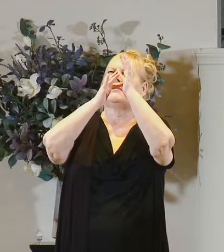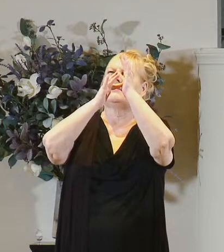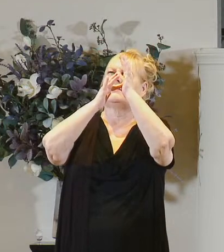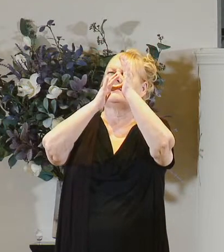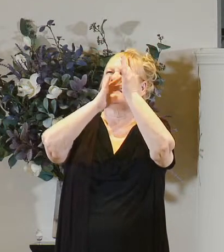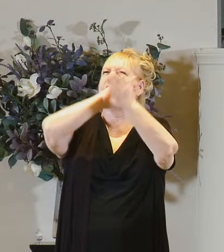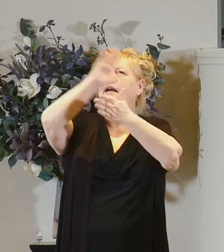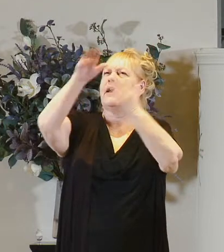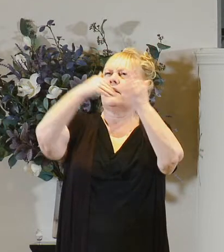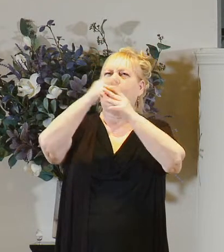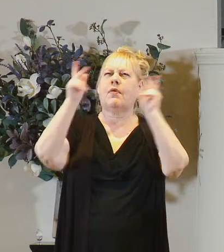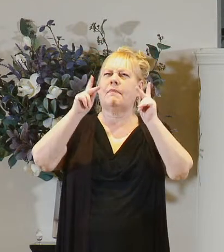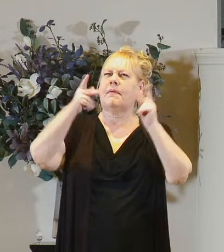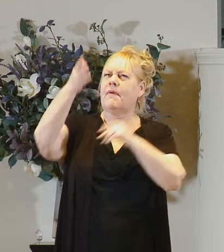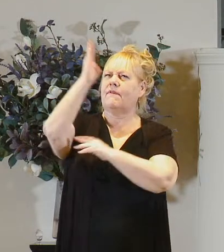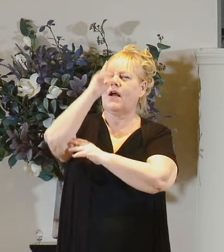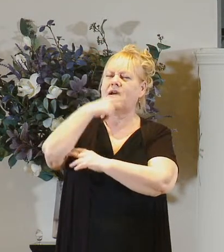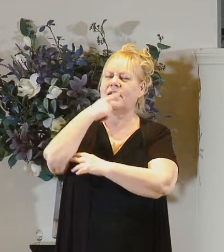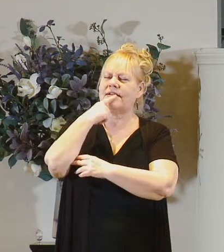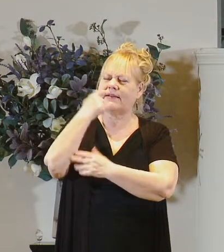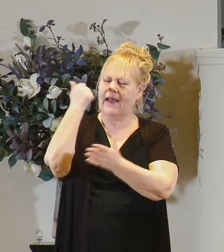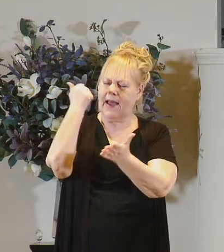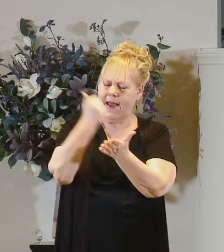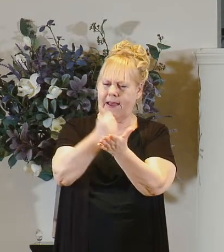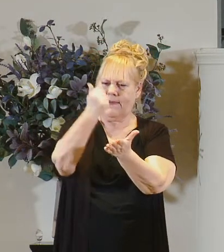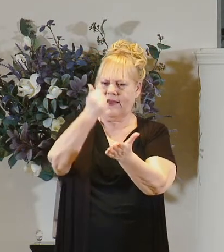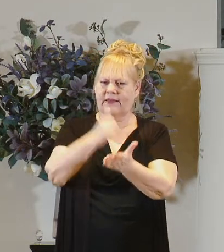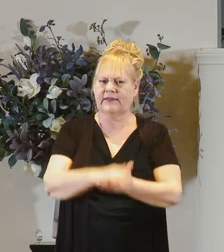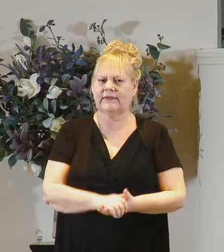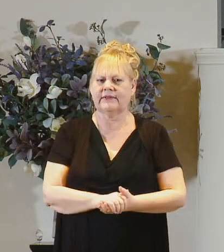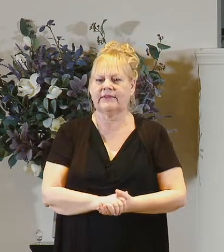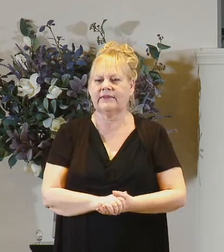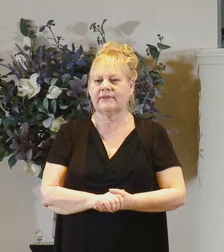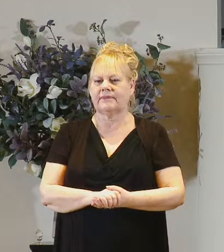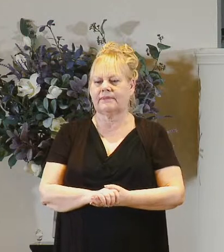and all the people of god say amen